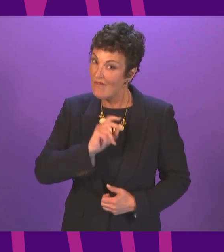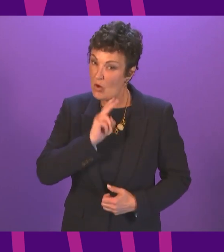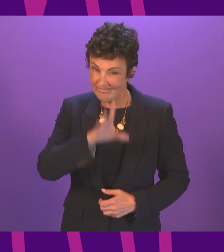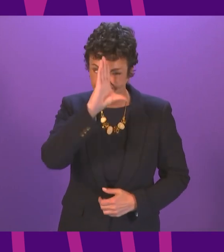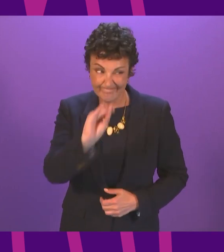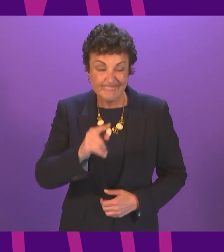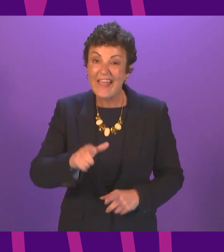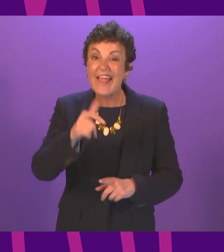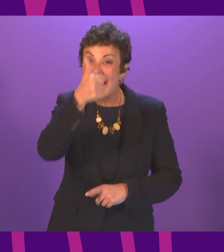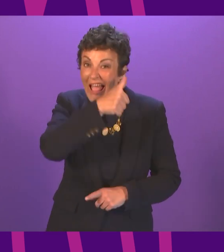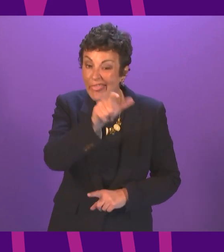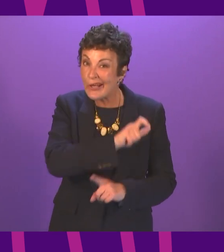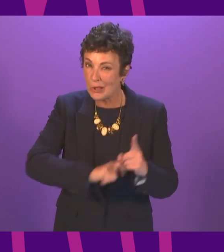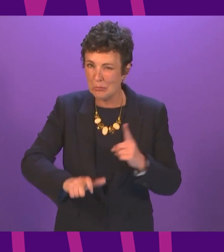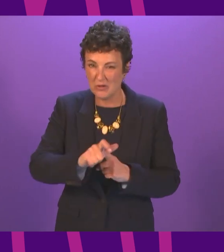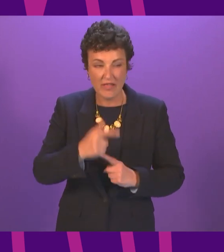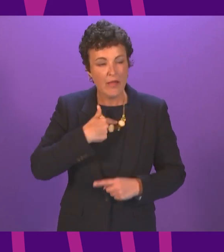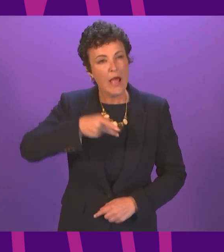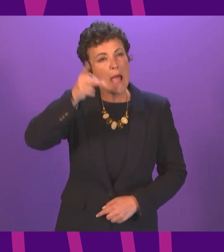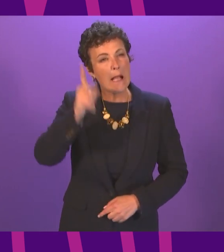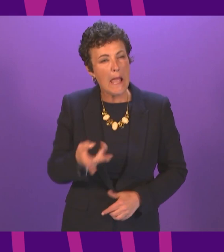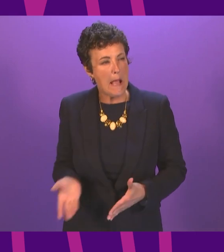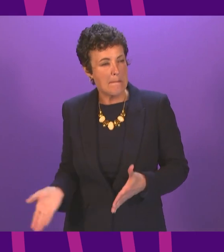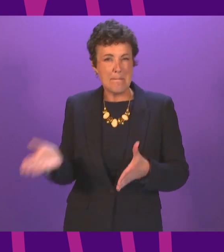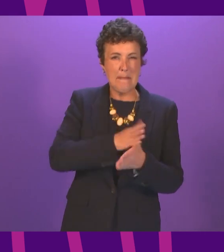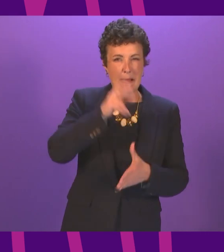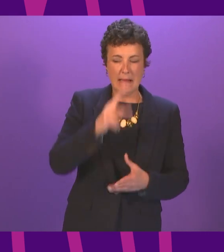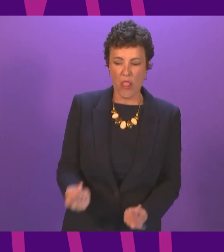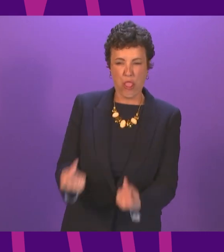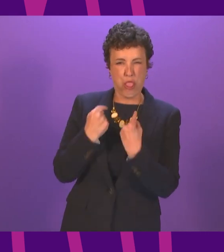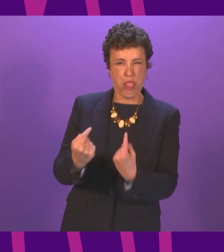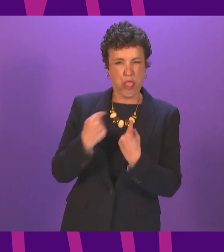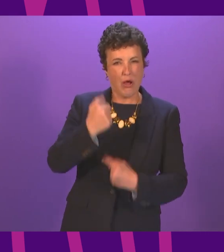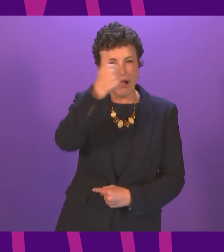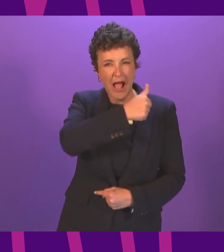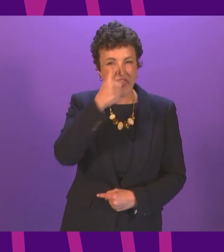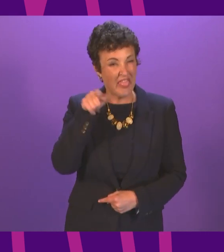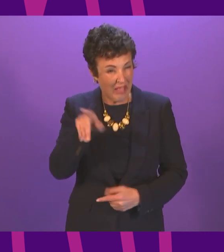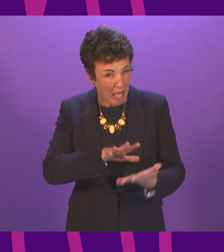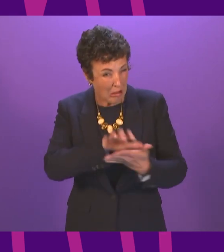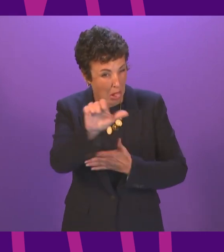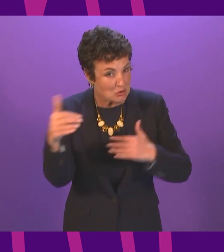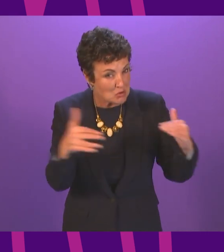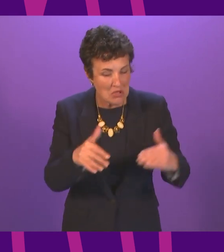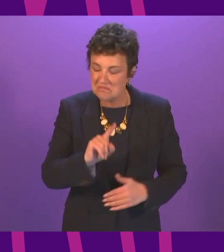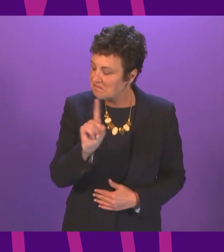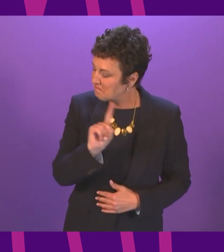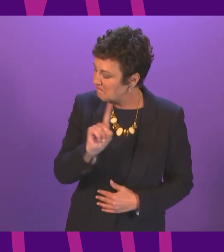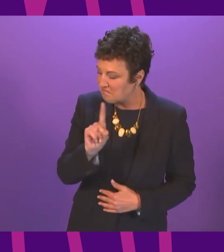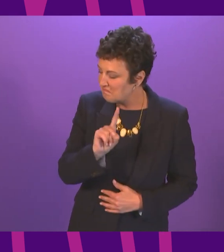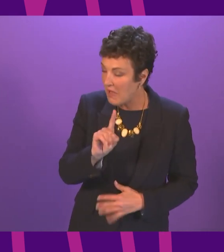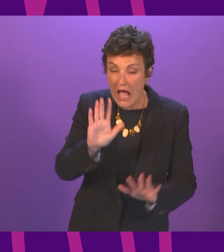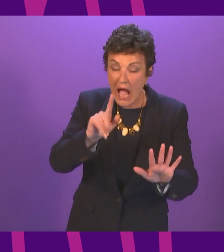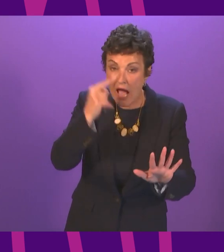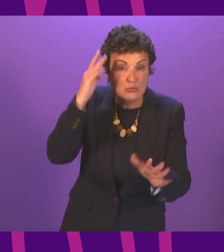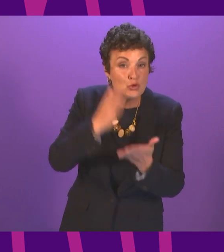is deep unease at this old siege becoming a new front in what we are invited to call the culture wars and I am sure that is not the